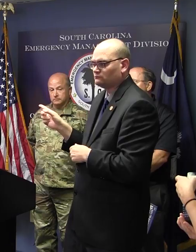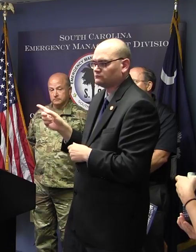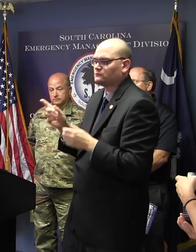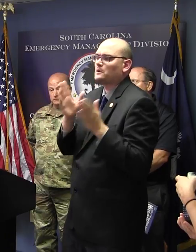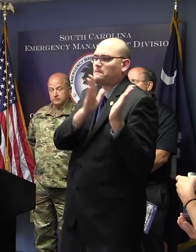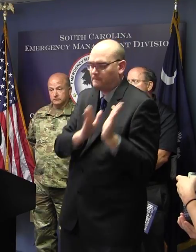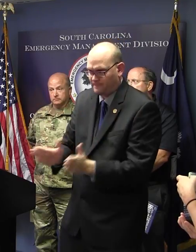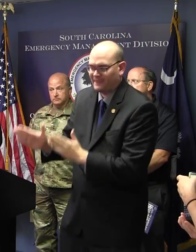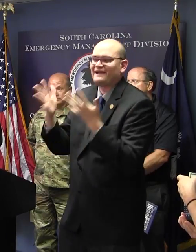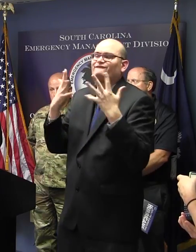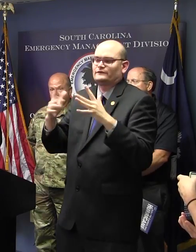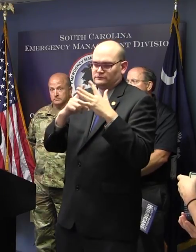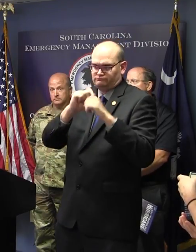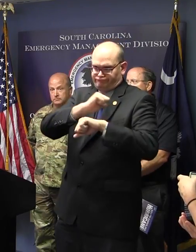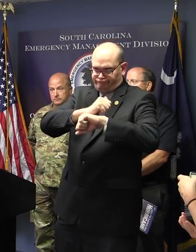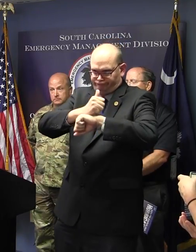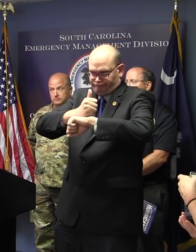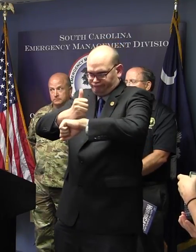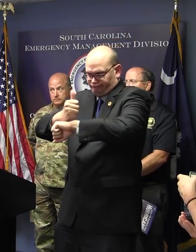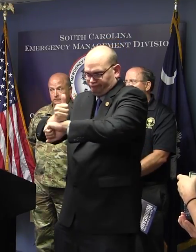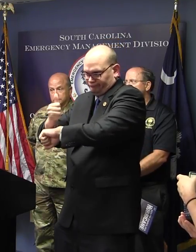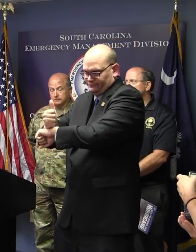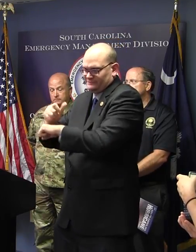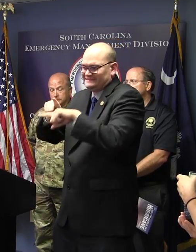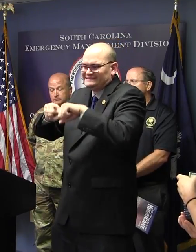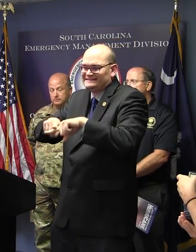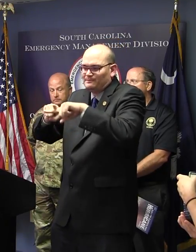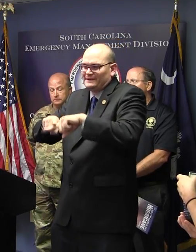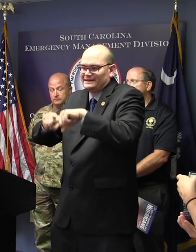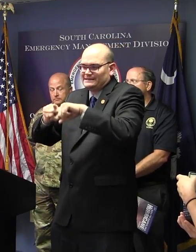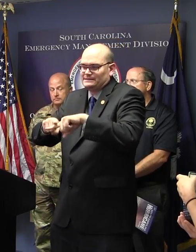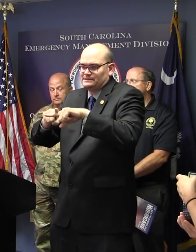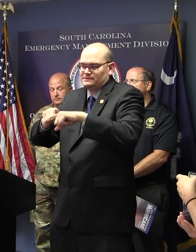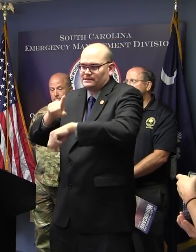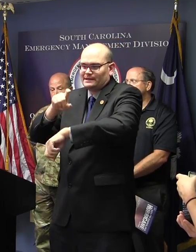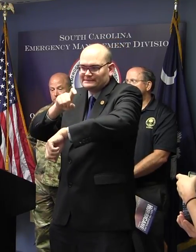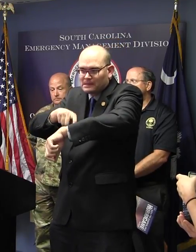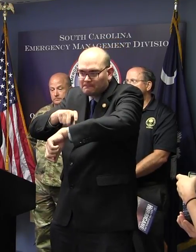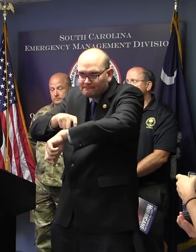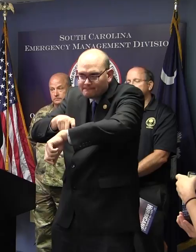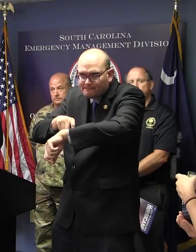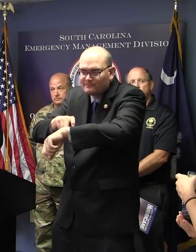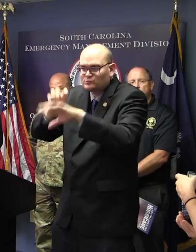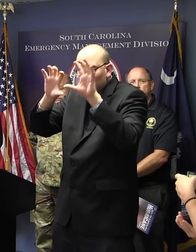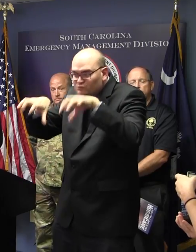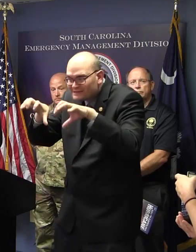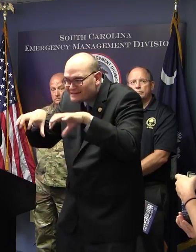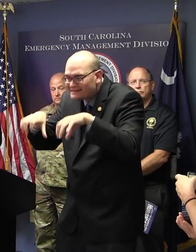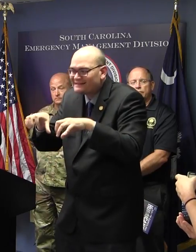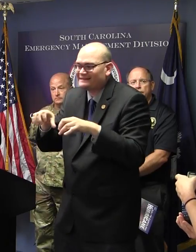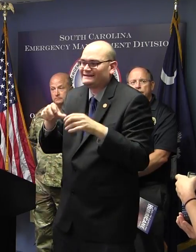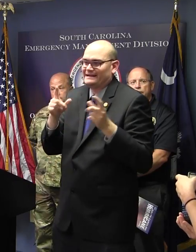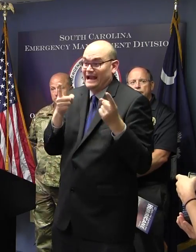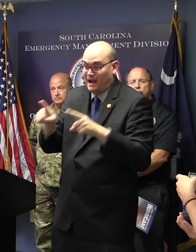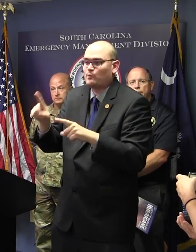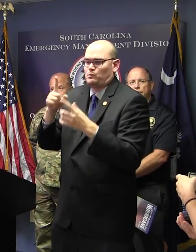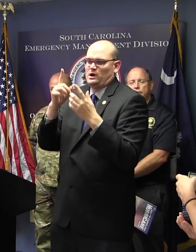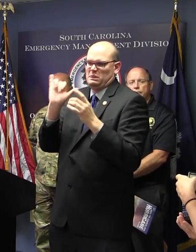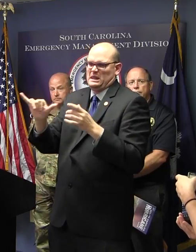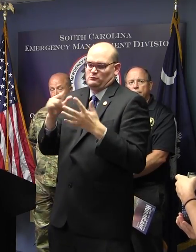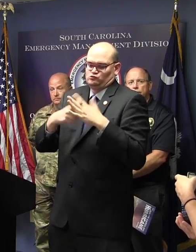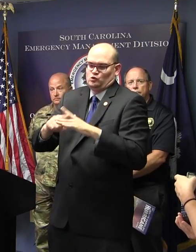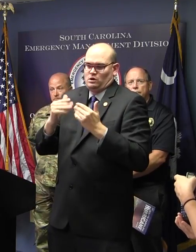out. But some of it will depend on when the storm gets in, which direction it's coming from. Are there emergency shelters